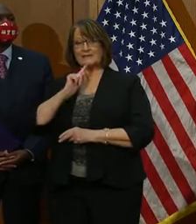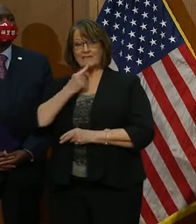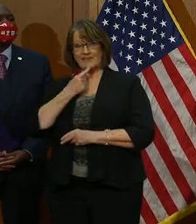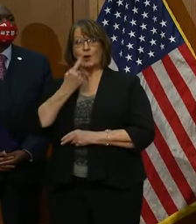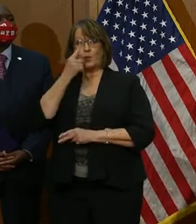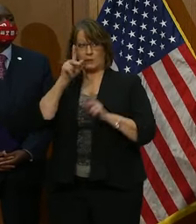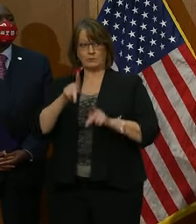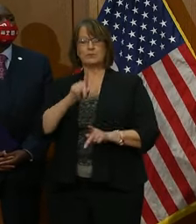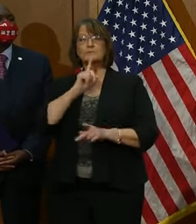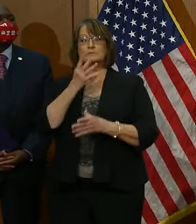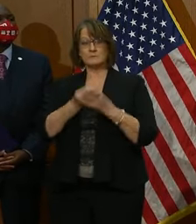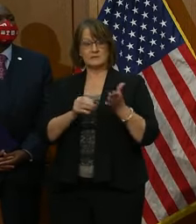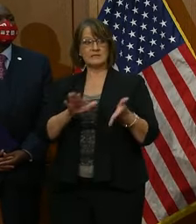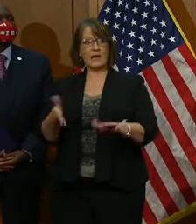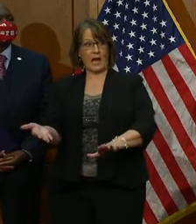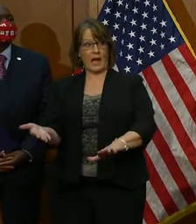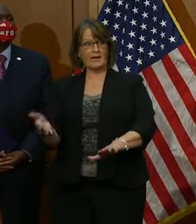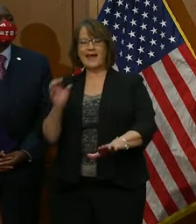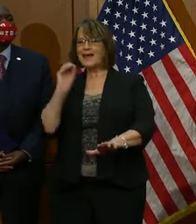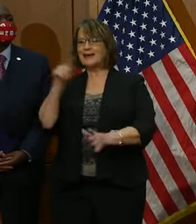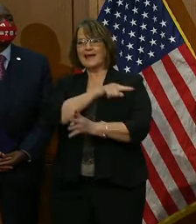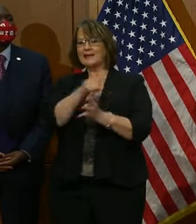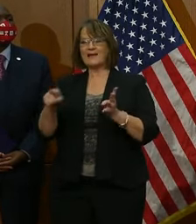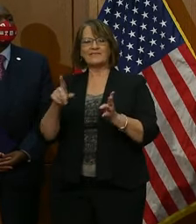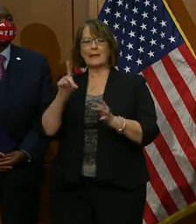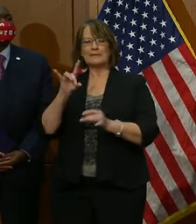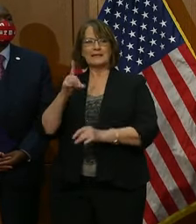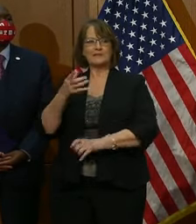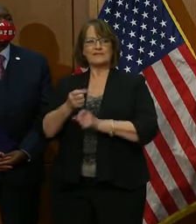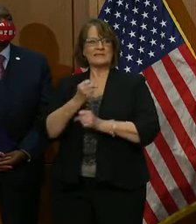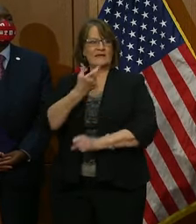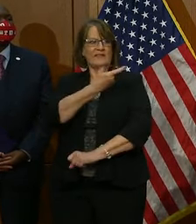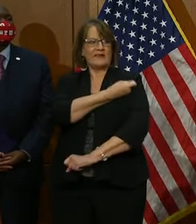actually dying, none had received the vaccine.